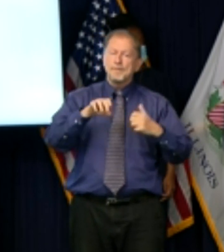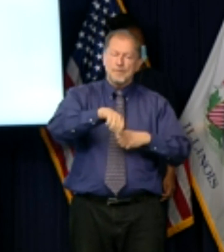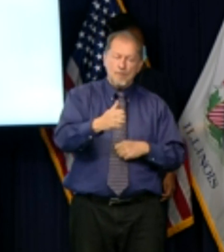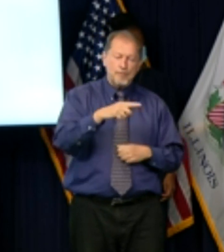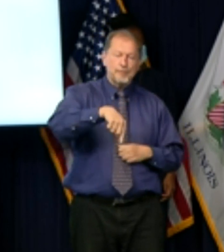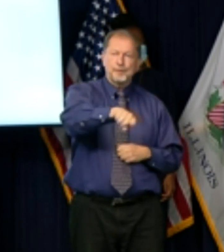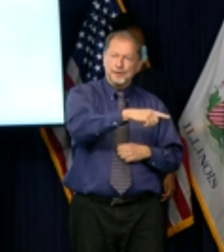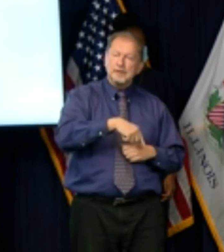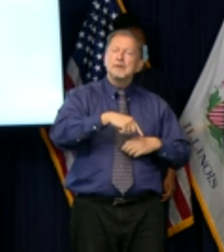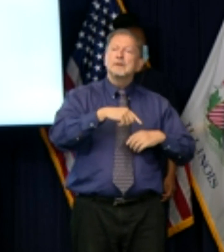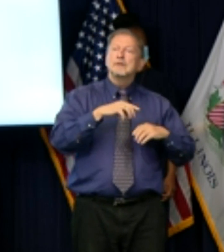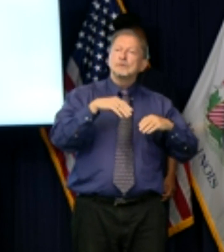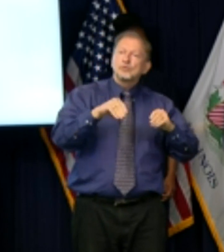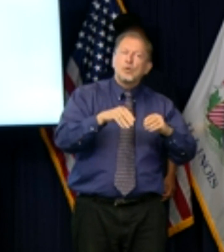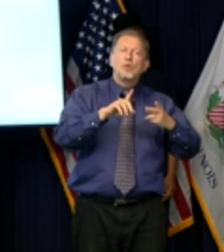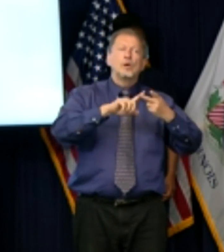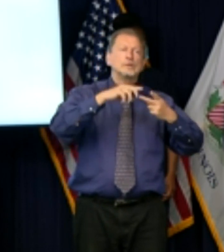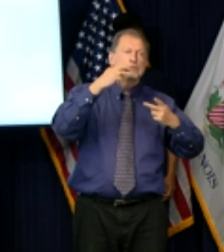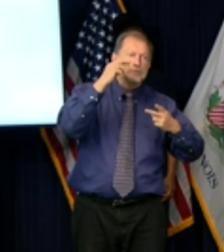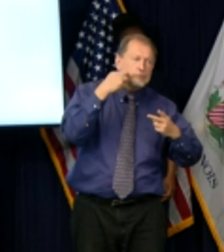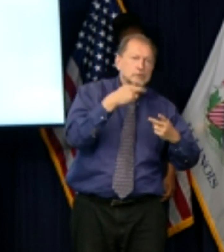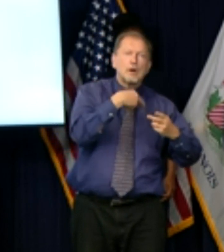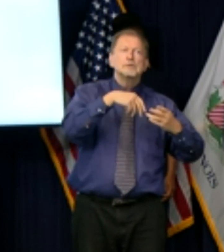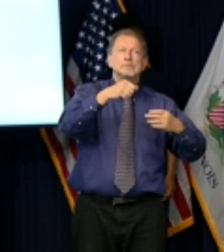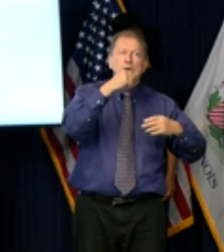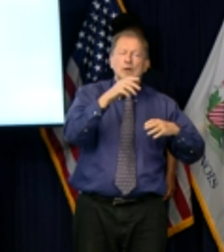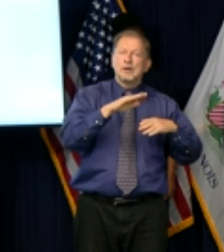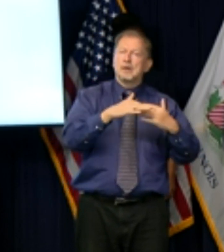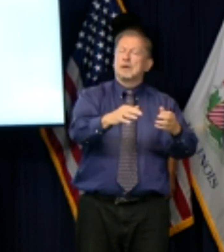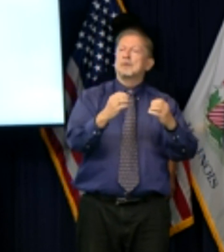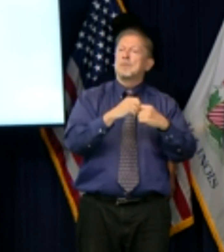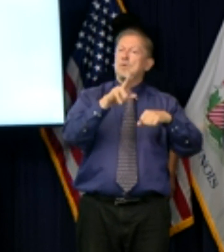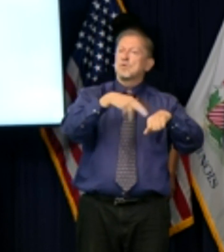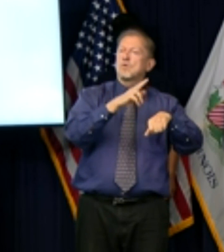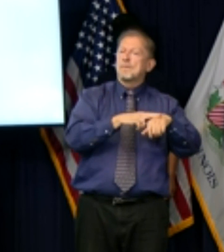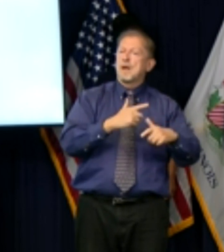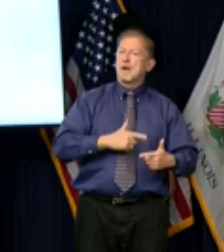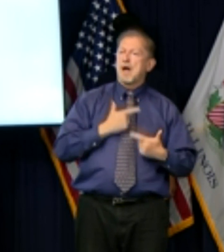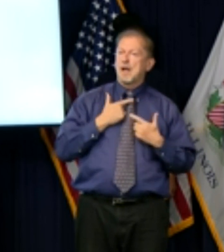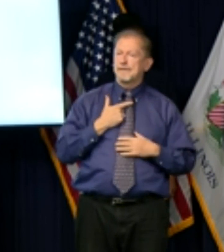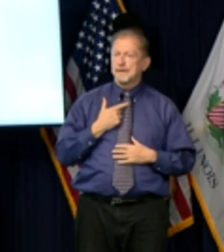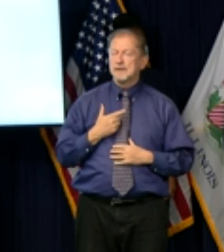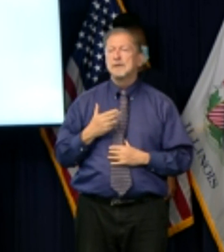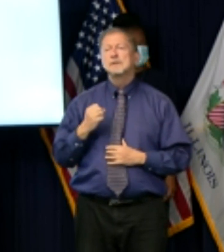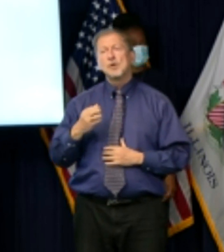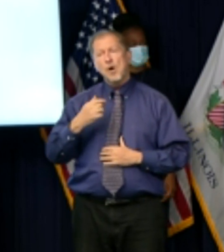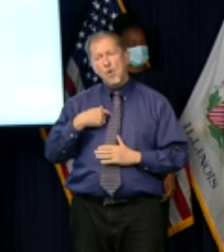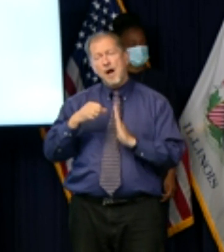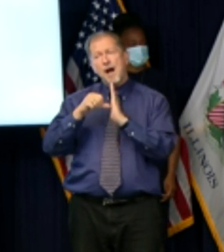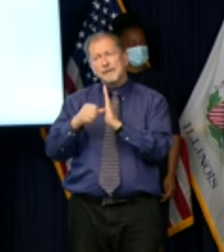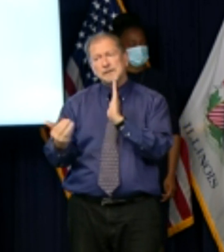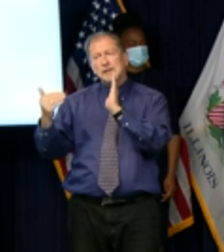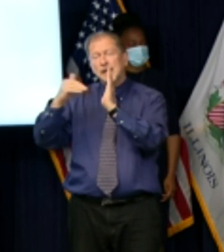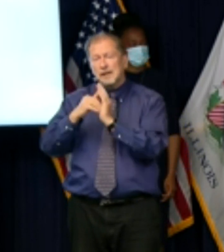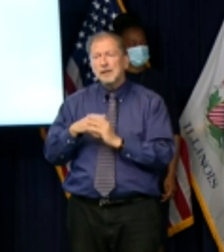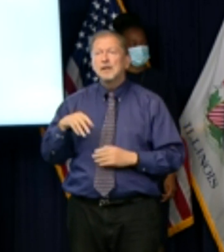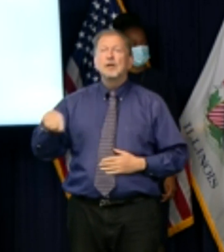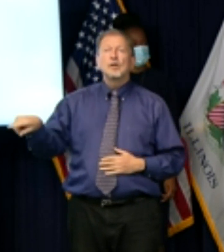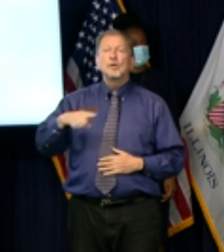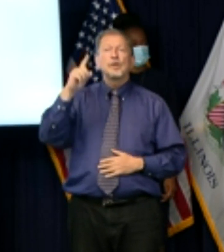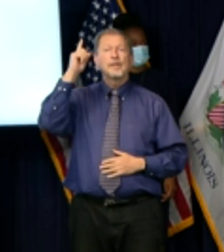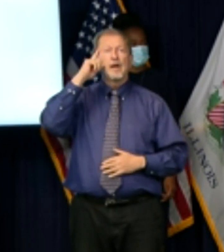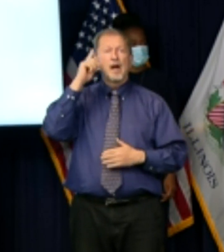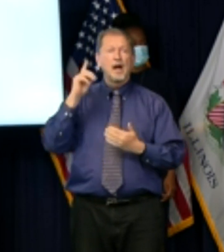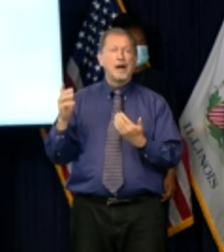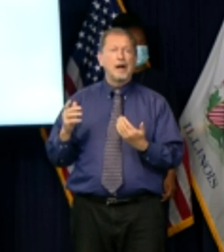to a more normal life that's the way i would view these restrictions so let me reiterate there is no such thing as